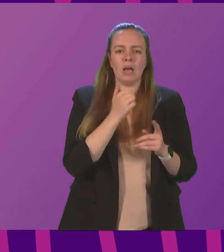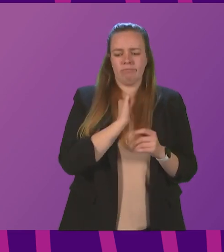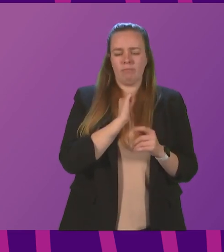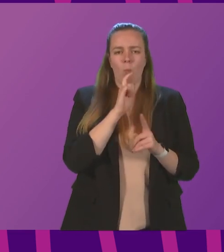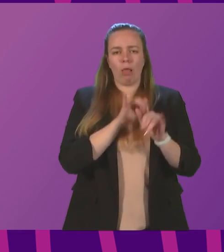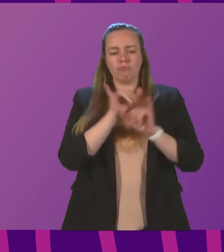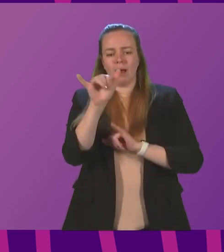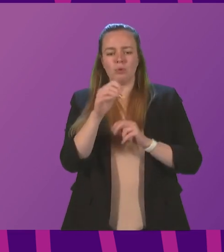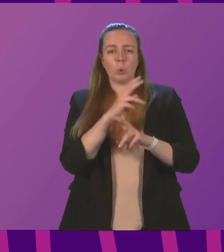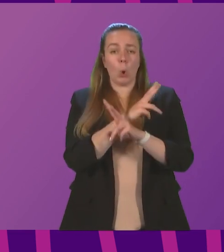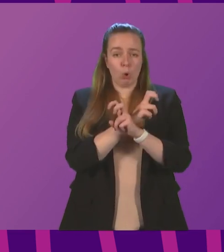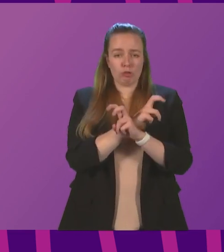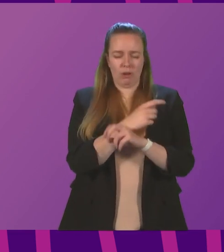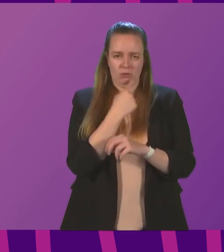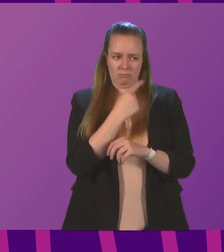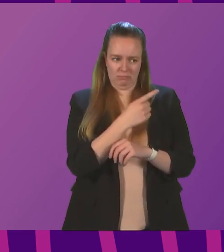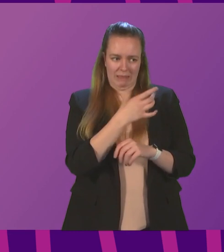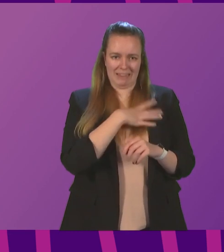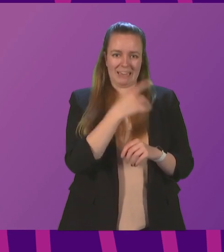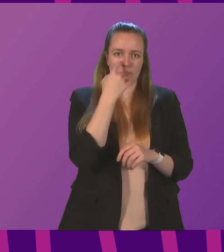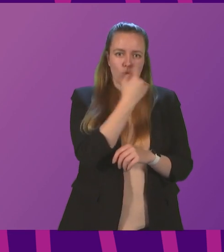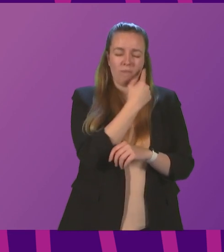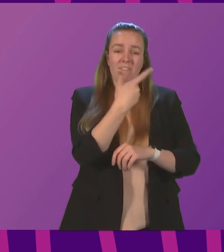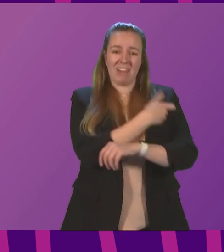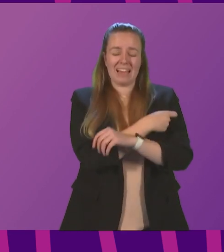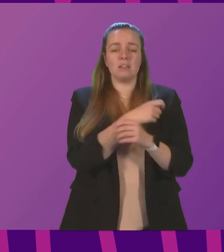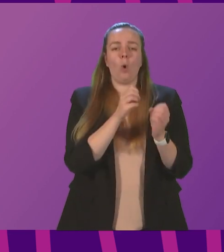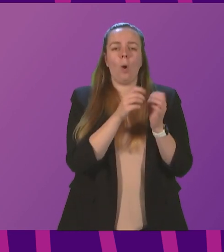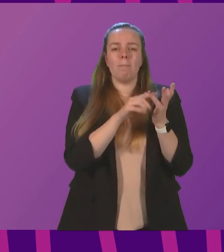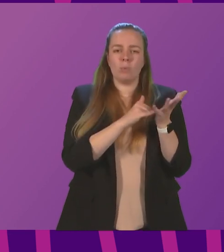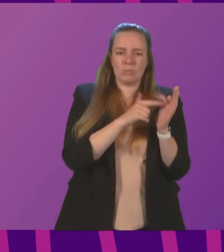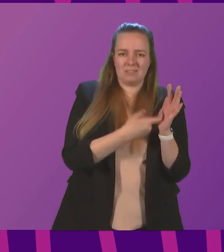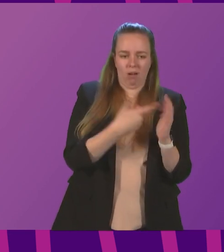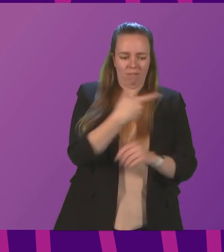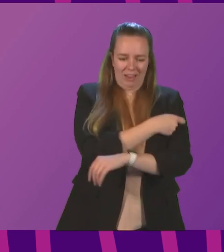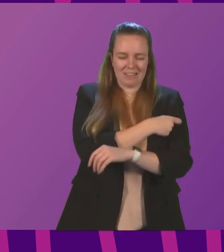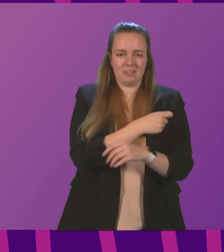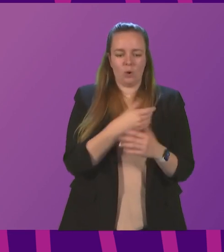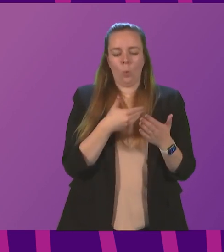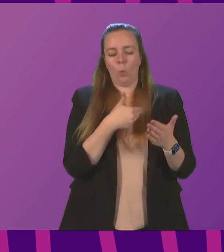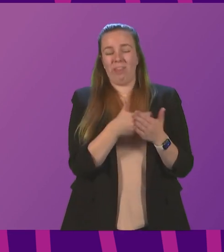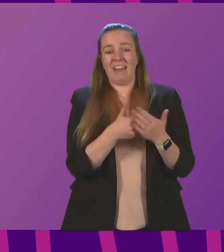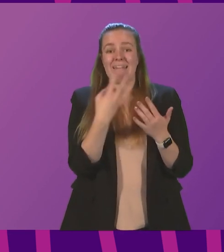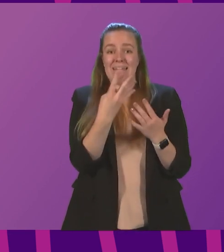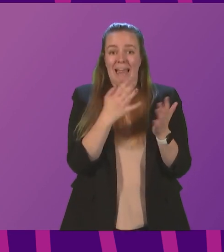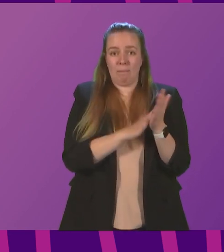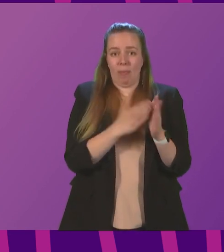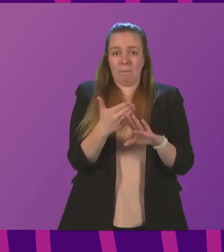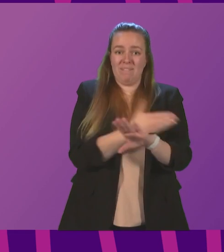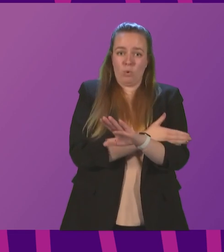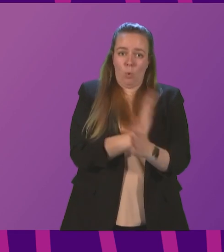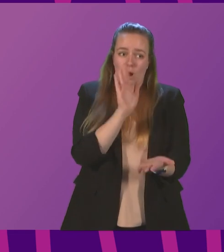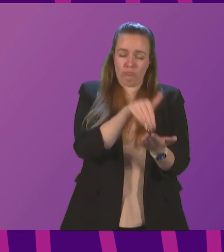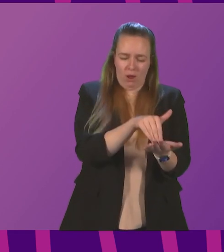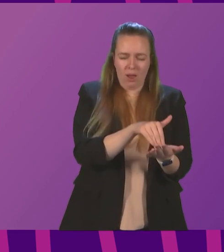and to do so they require proof of their vaccination or booster vaccination within nine months before entry. So, could the First